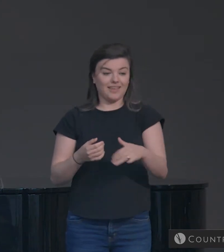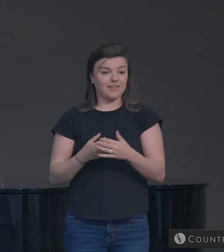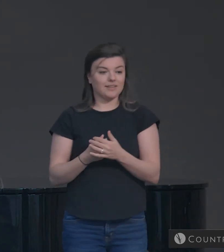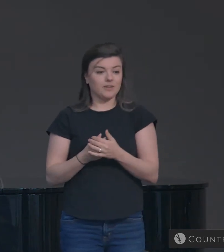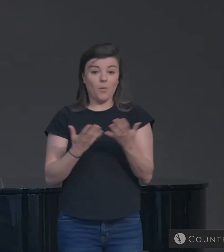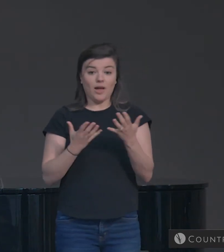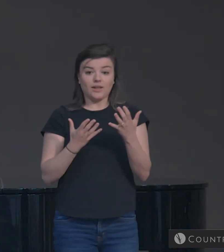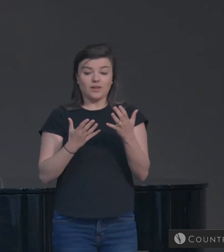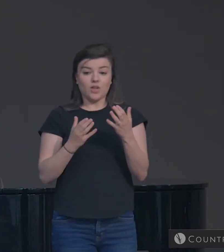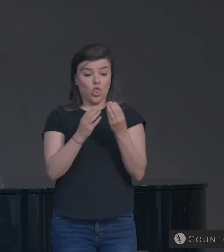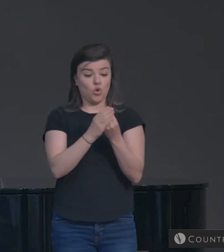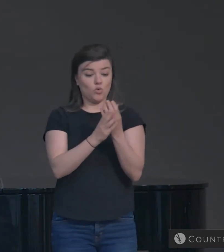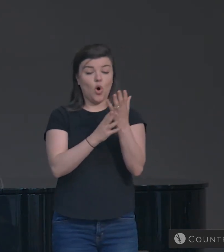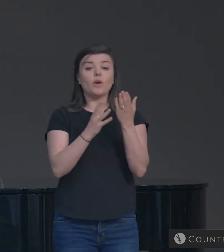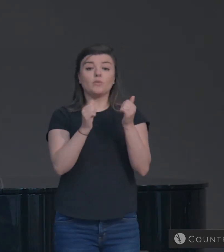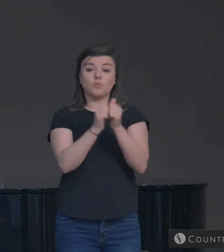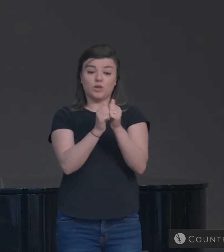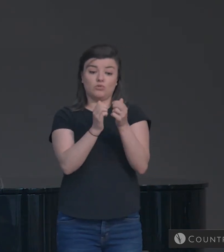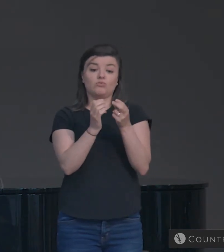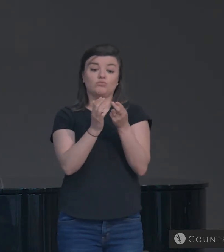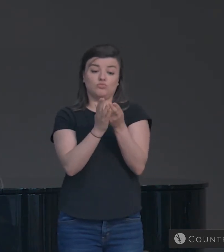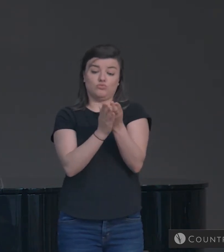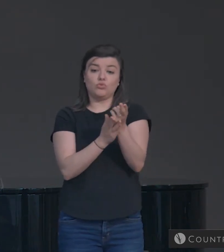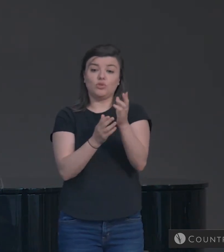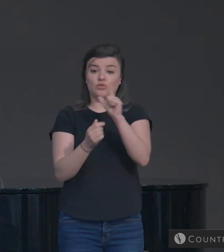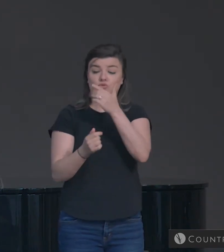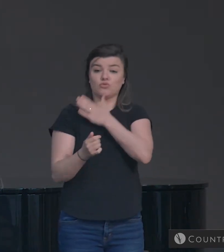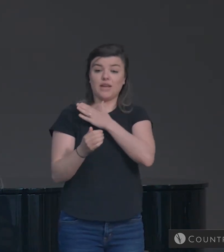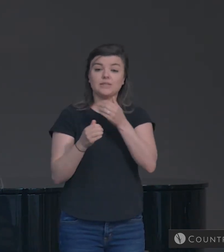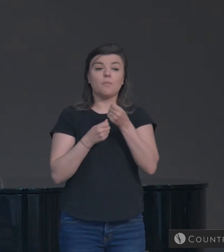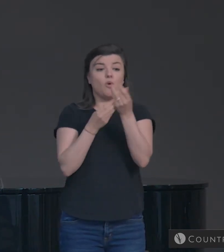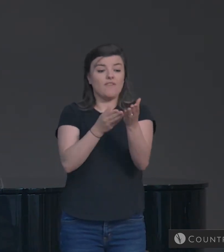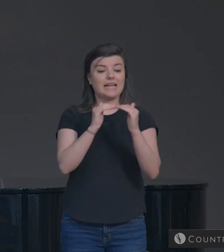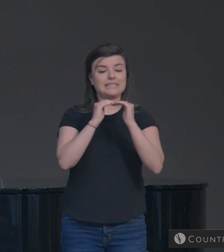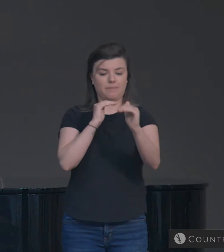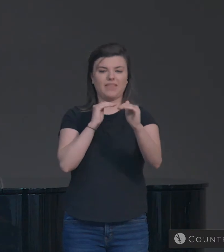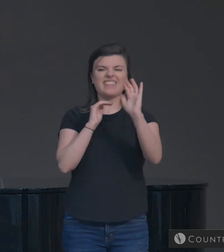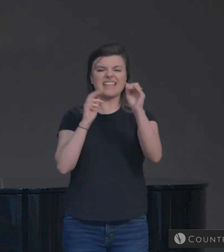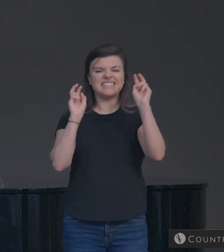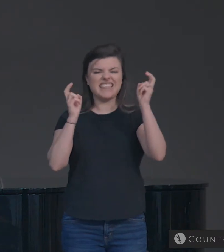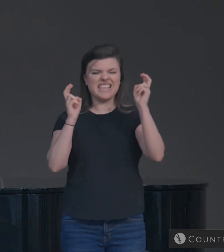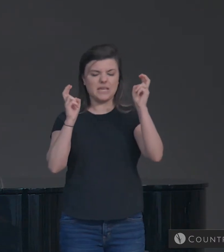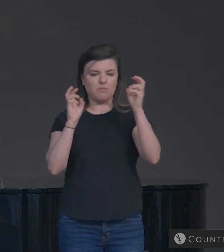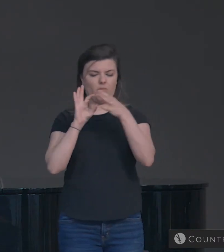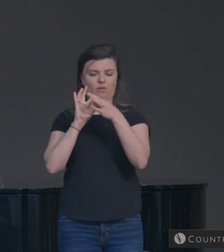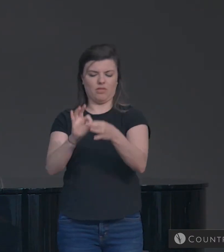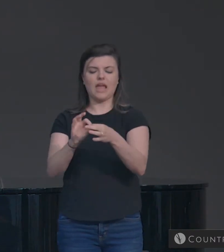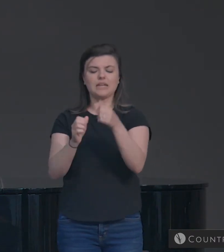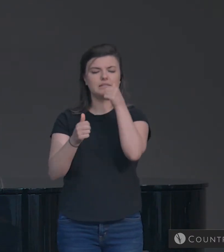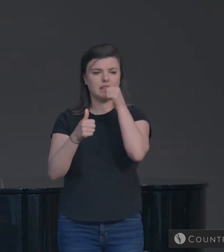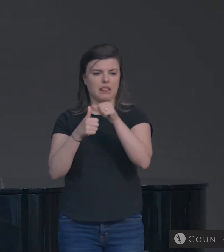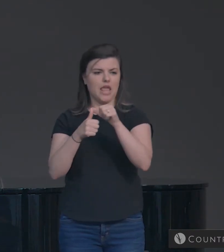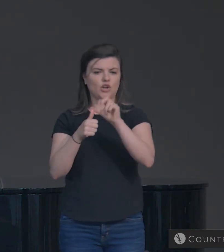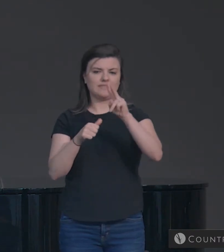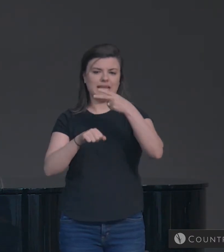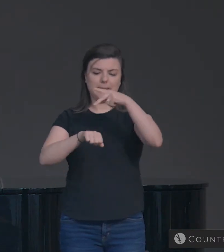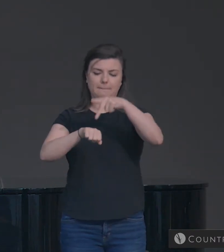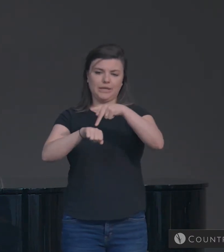And that is, growing in the true knowledge of grace provides stability. And we believe that's the theme of the book as a whole, the letter as a whole.